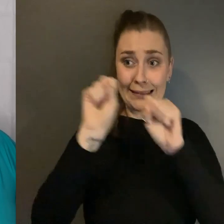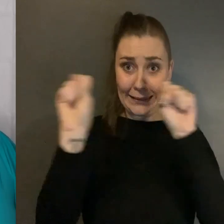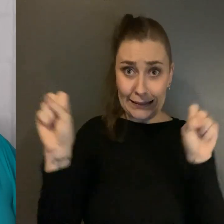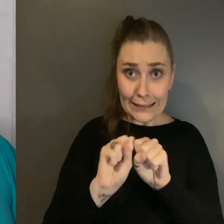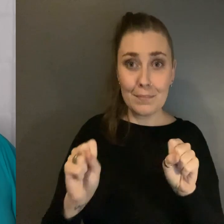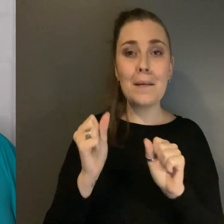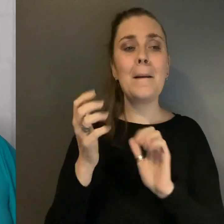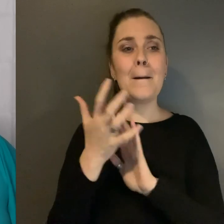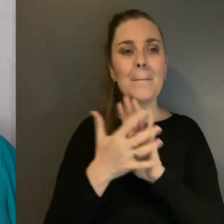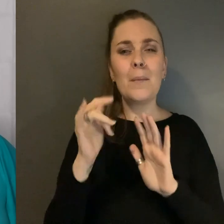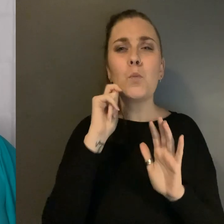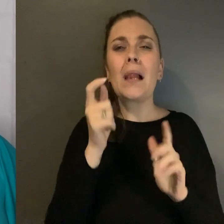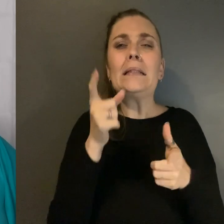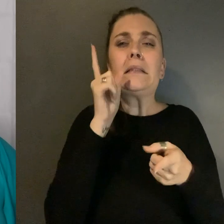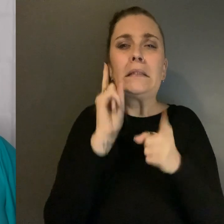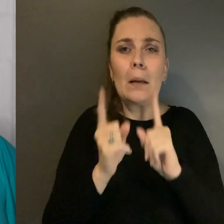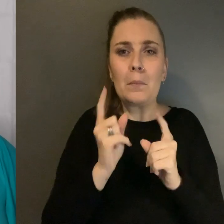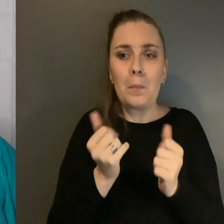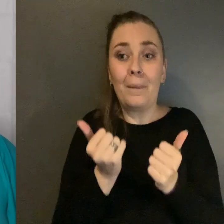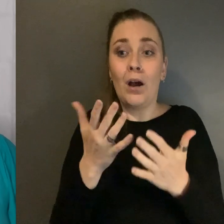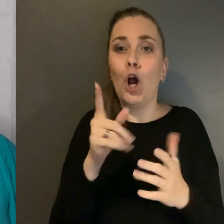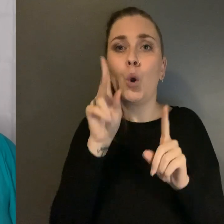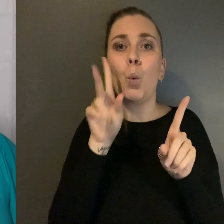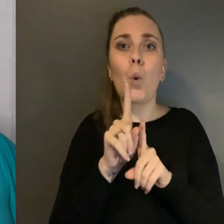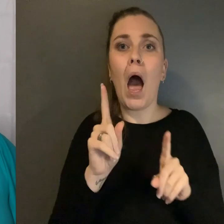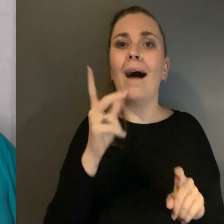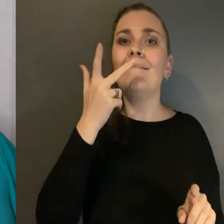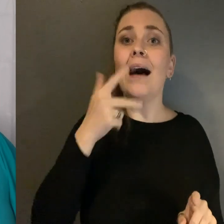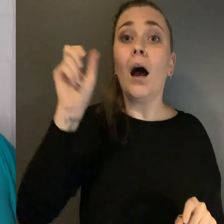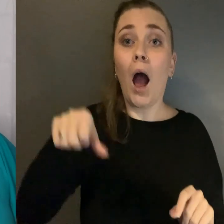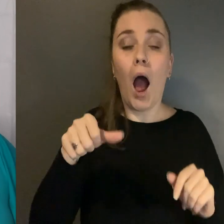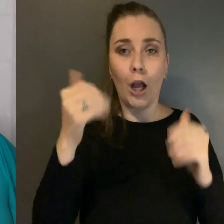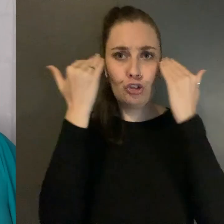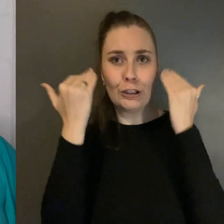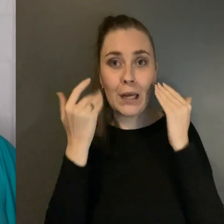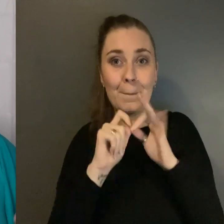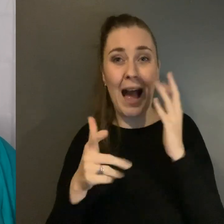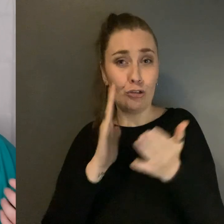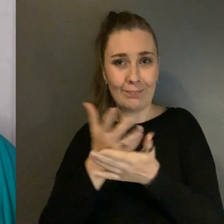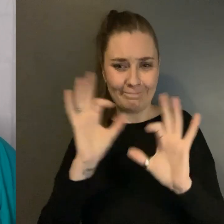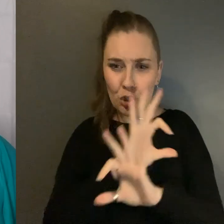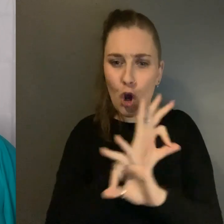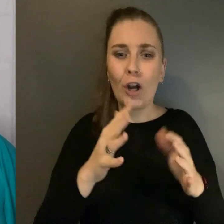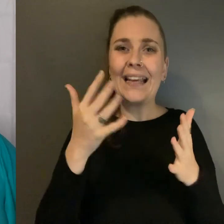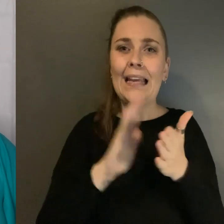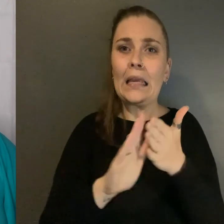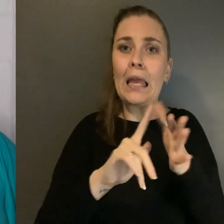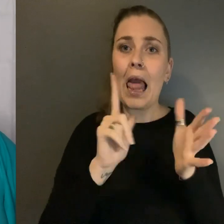occasionally provide the illusion of justice But it does nothing to heal the harms caused Or